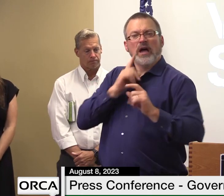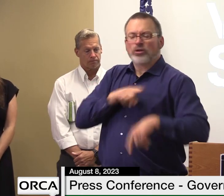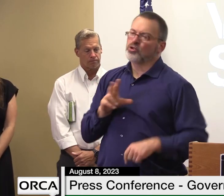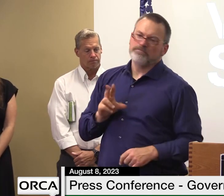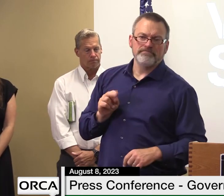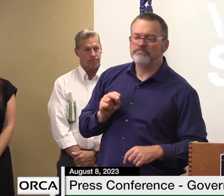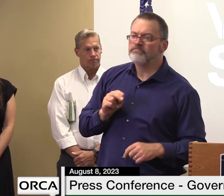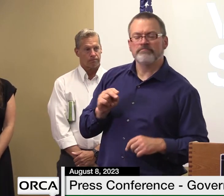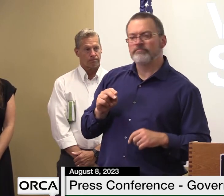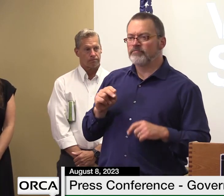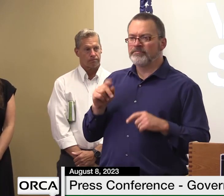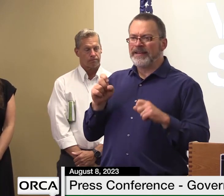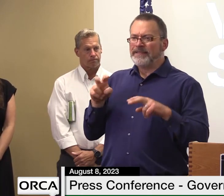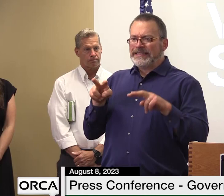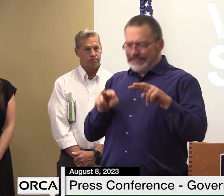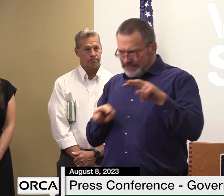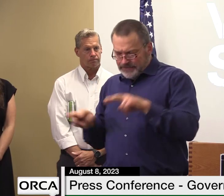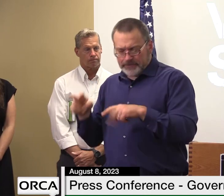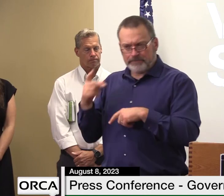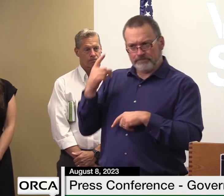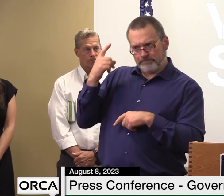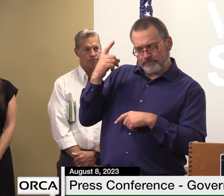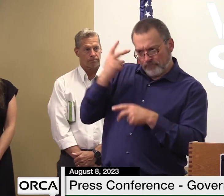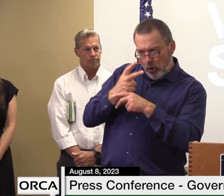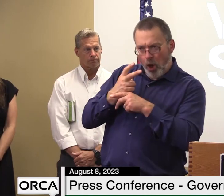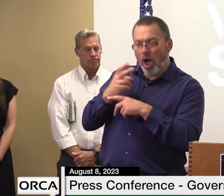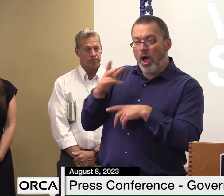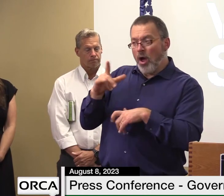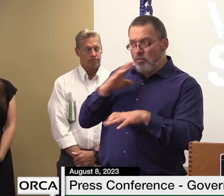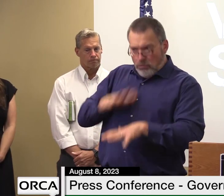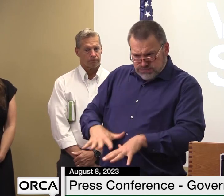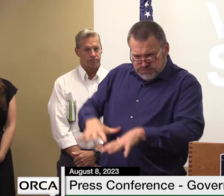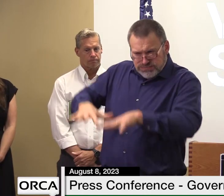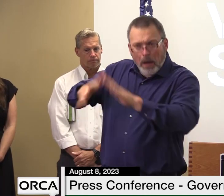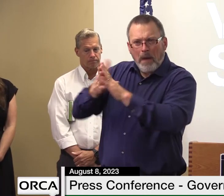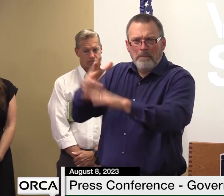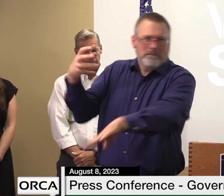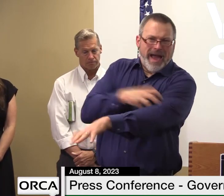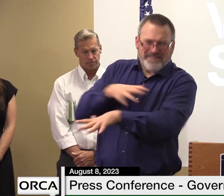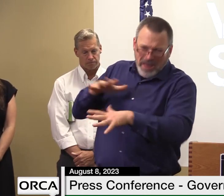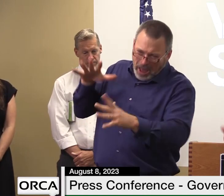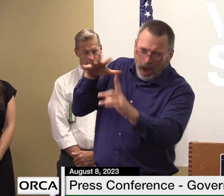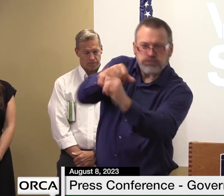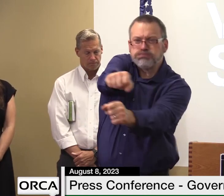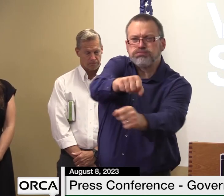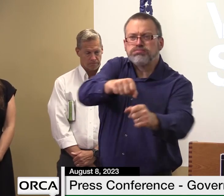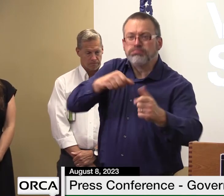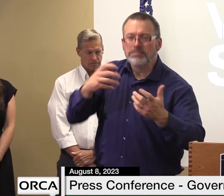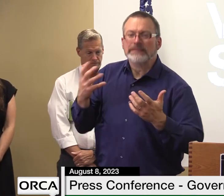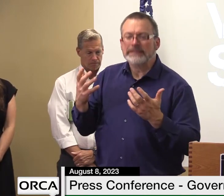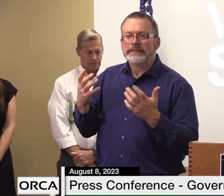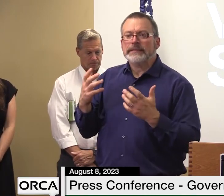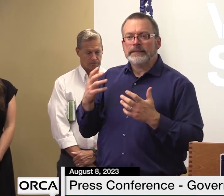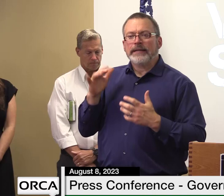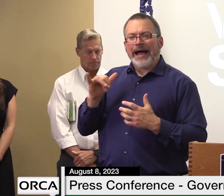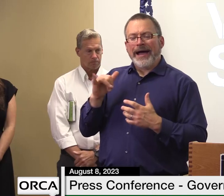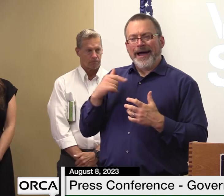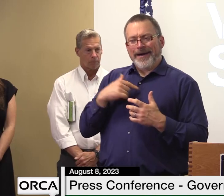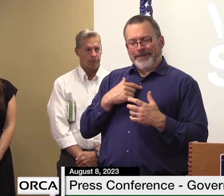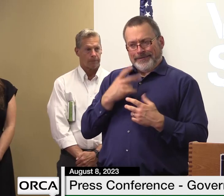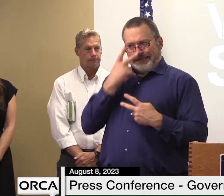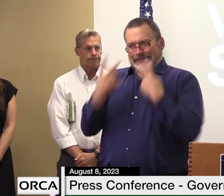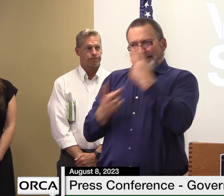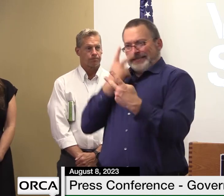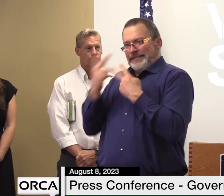hydraulics and hydrology but um but i think that there you know other we're going to learn from other states we're going to learn from